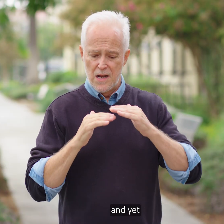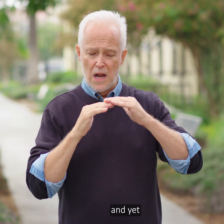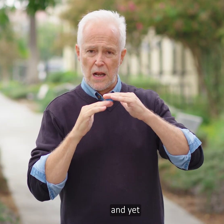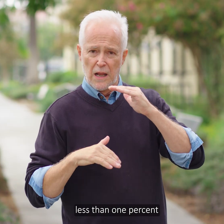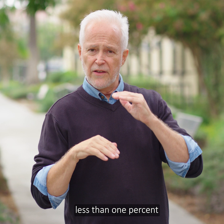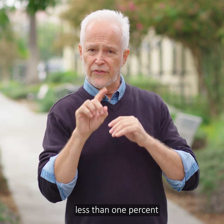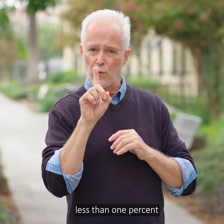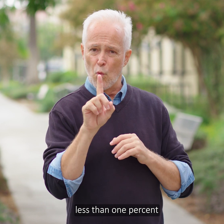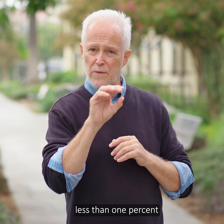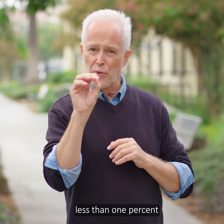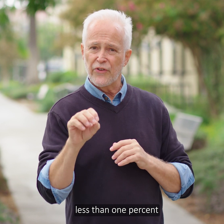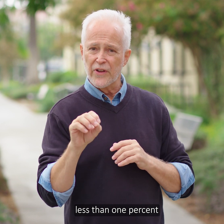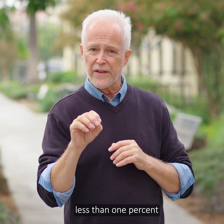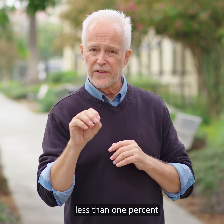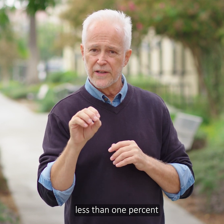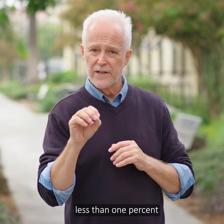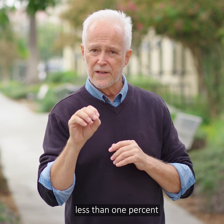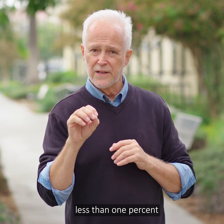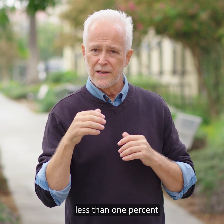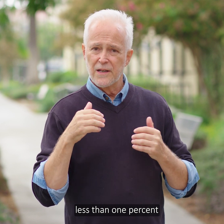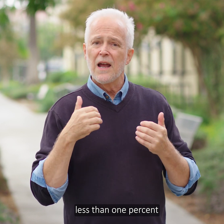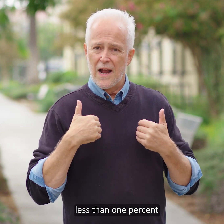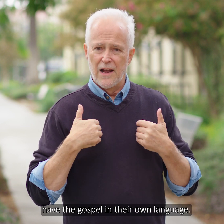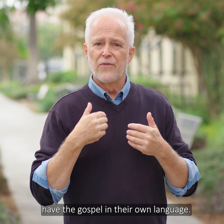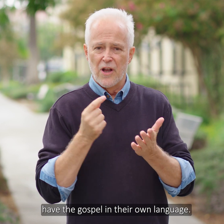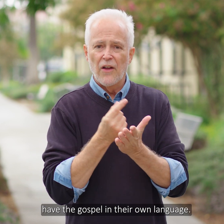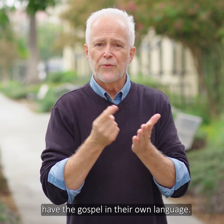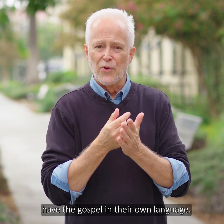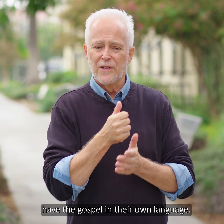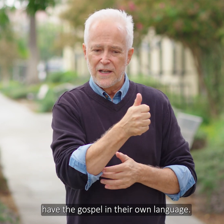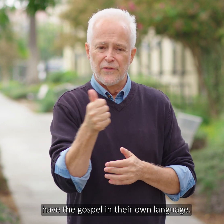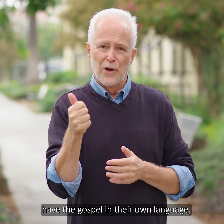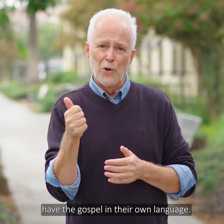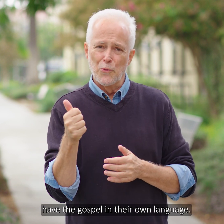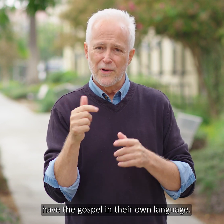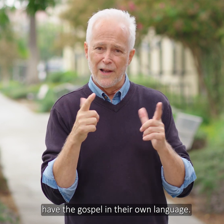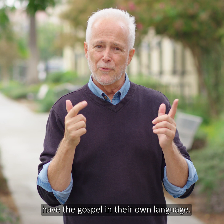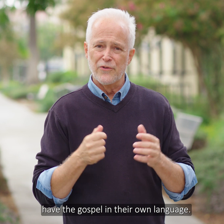less than 1% have the gospel in their own language.